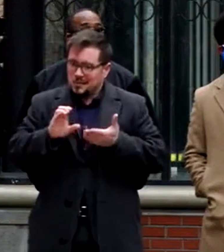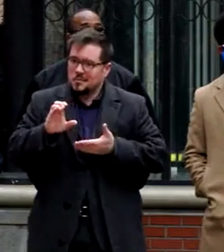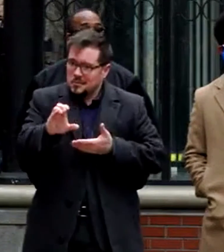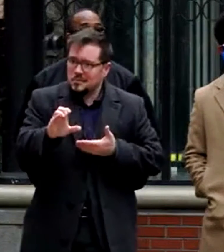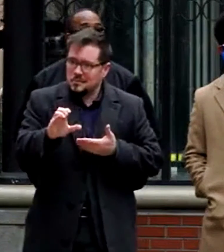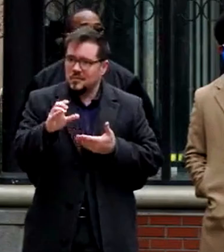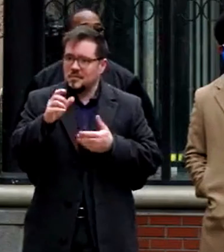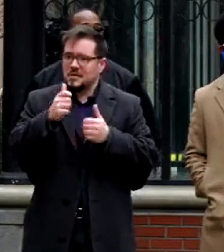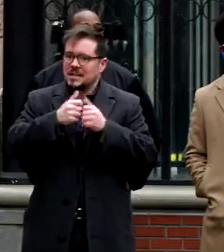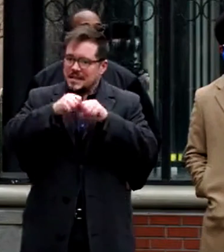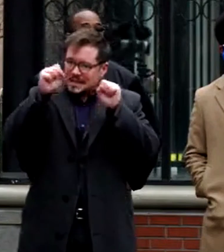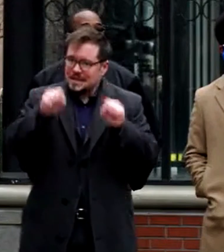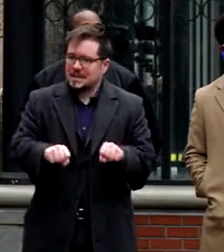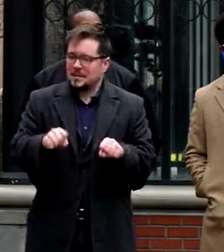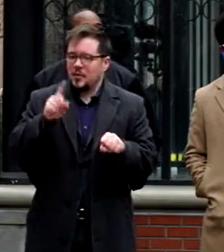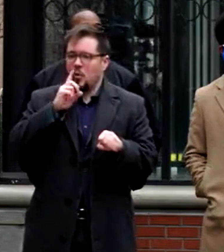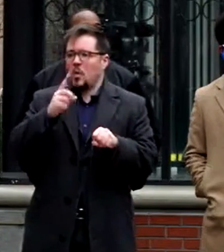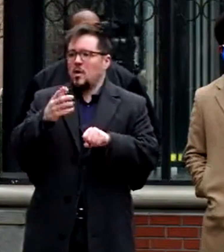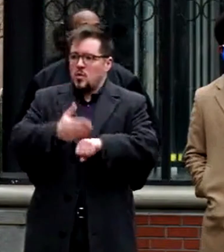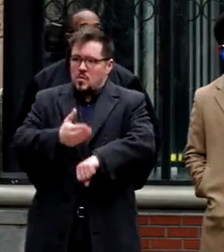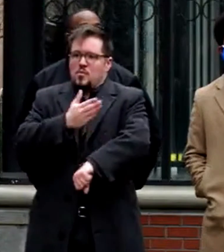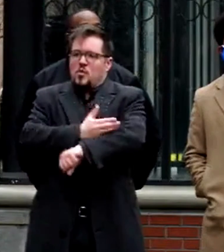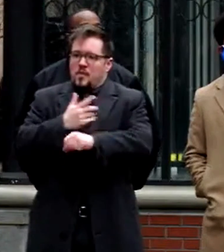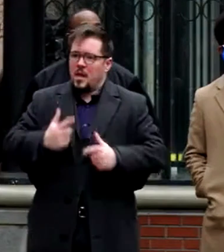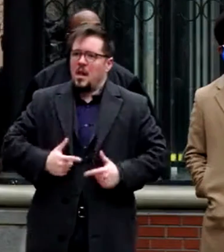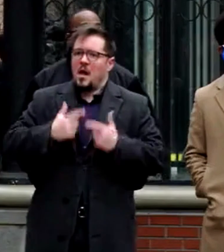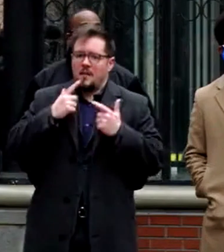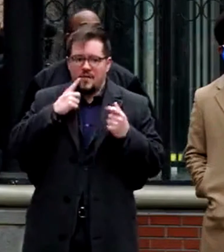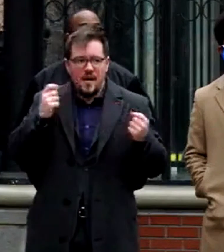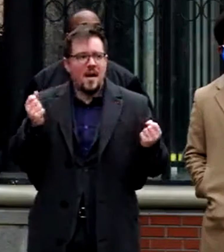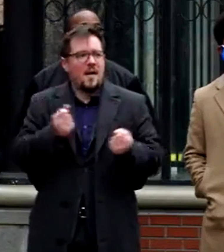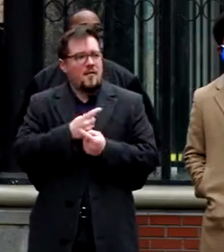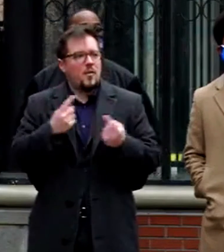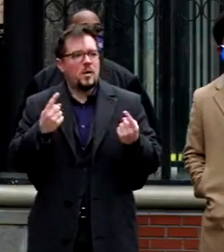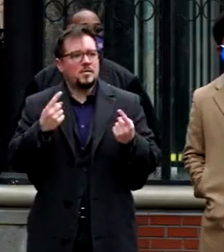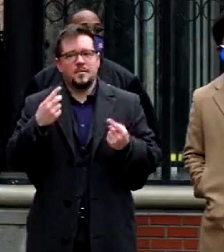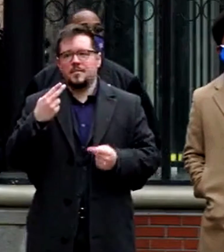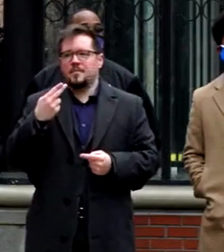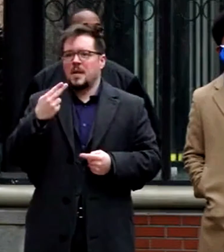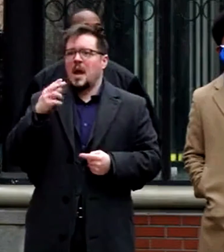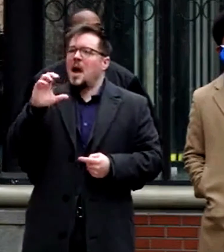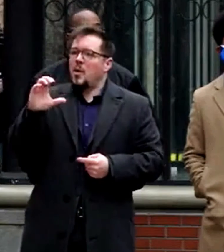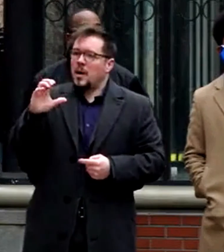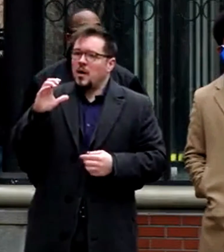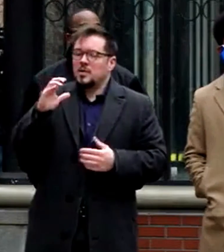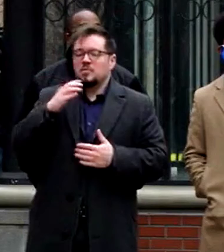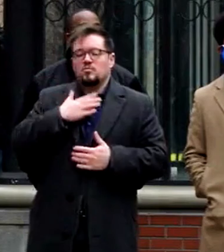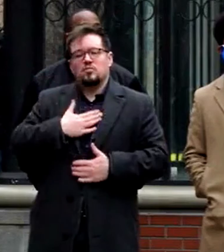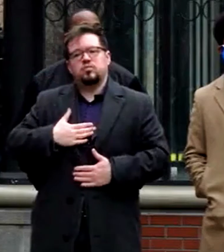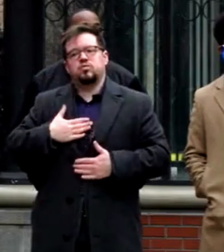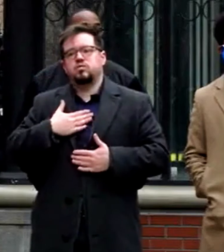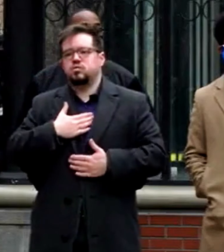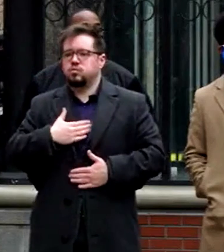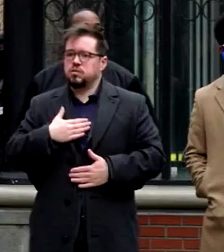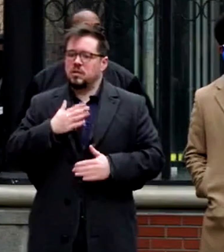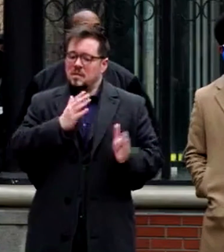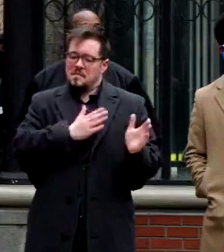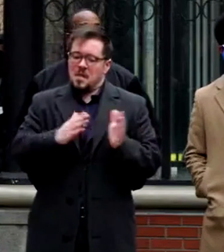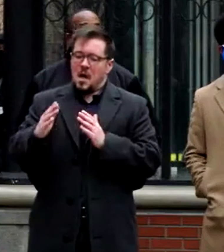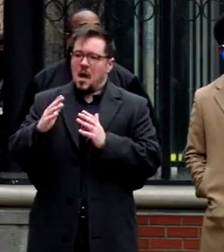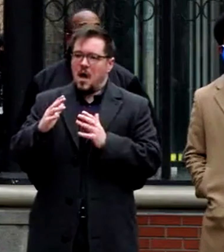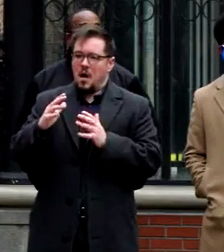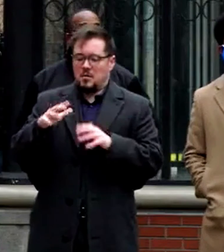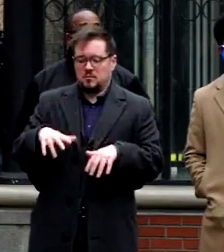for all residents and businesses. Howard County is appreciative of the regional transportation plan adopted